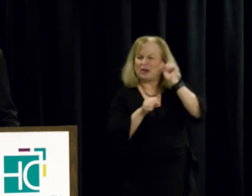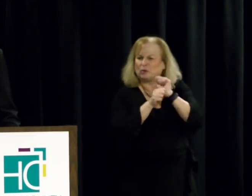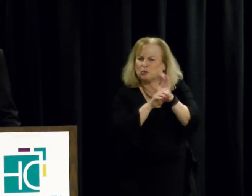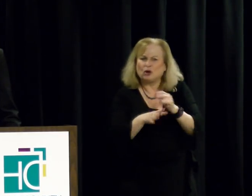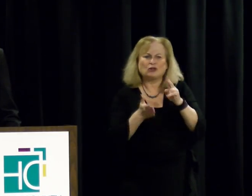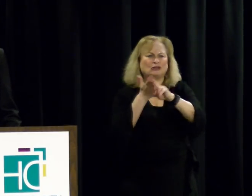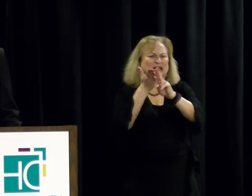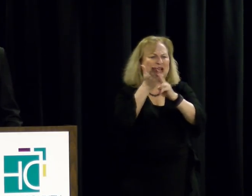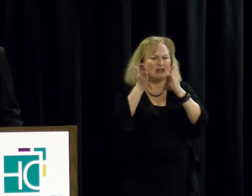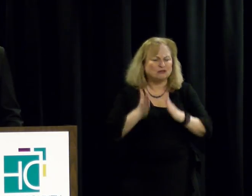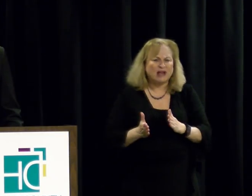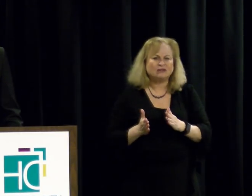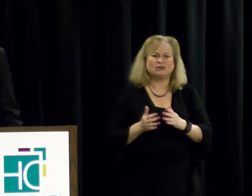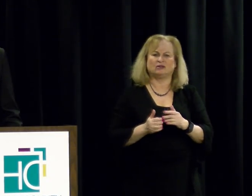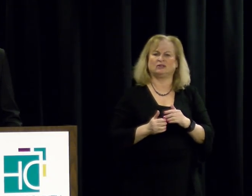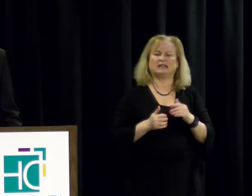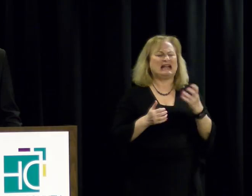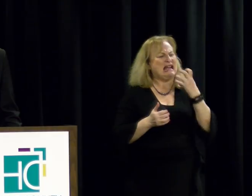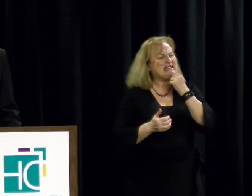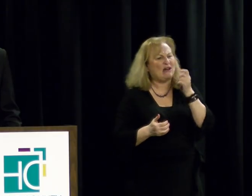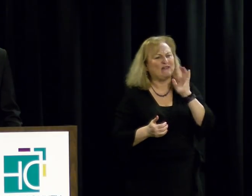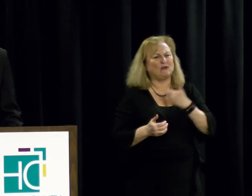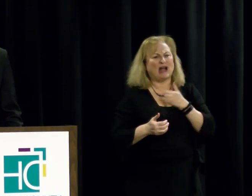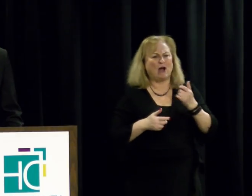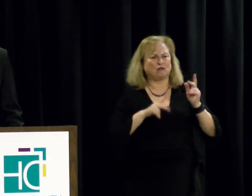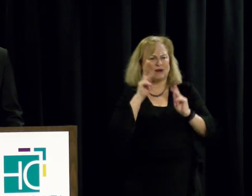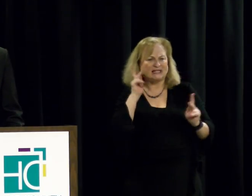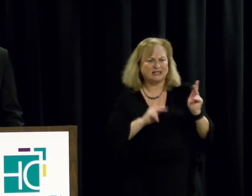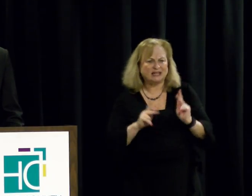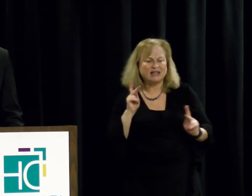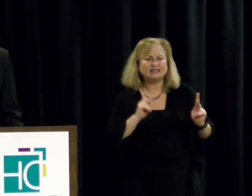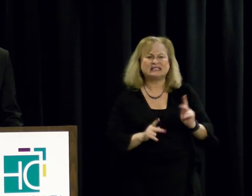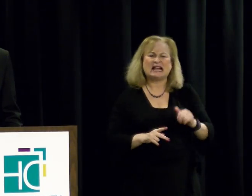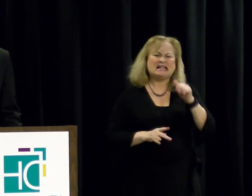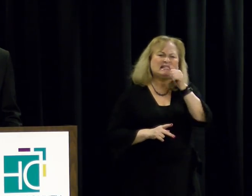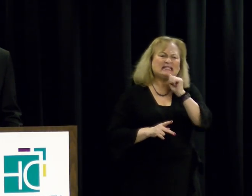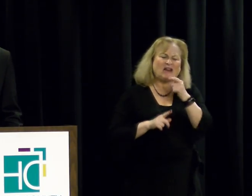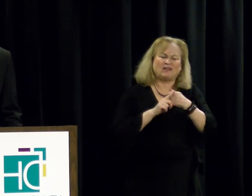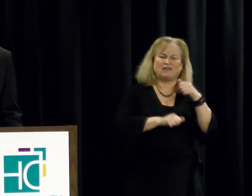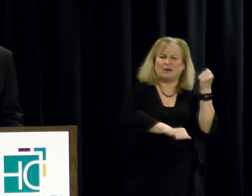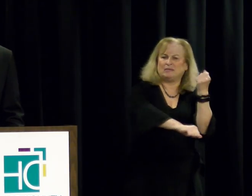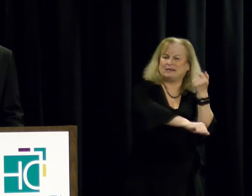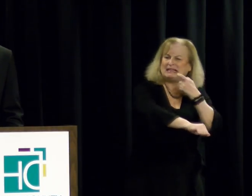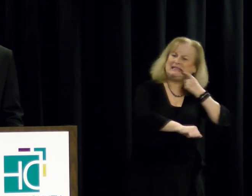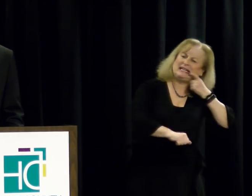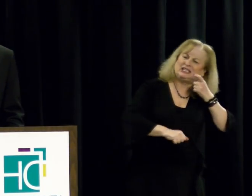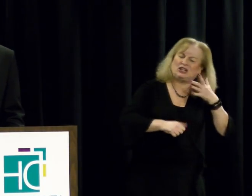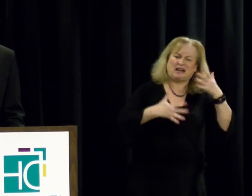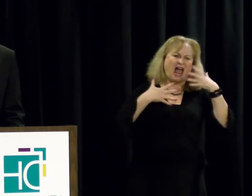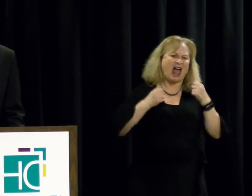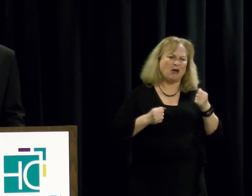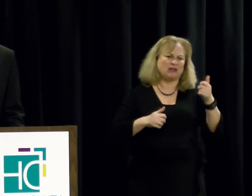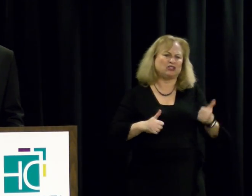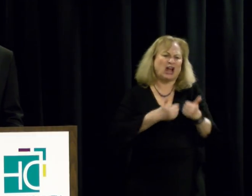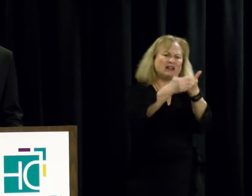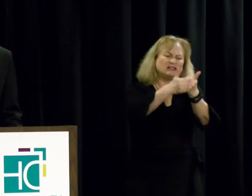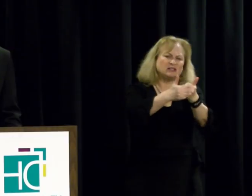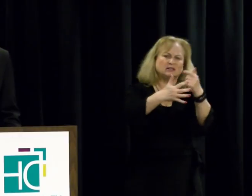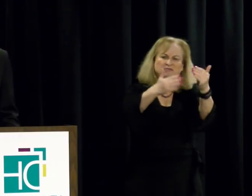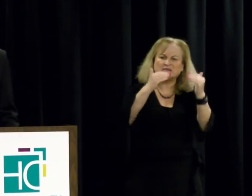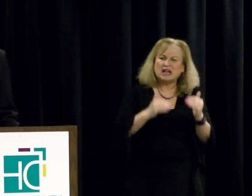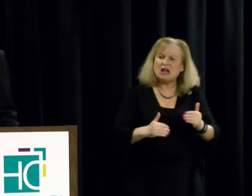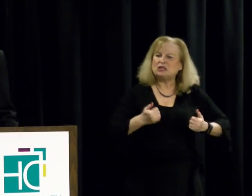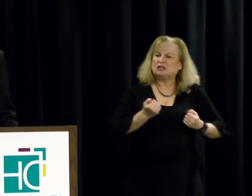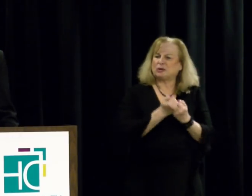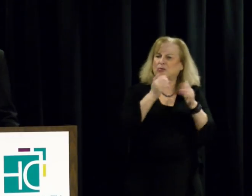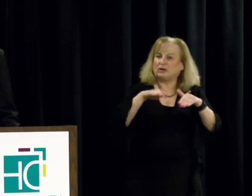contractors, caring for our residents, suffering from addiction and health challenges, supporting our